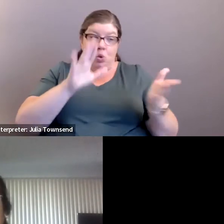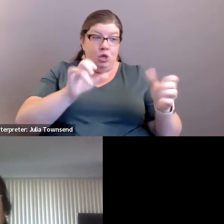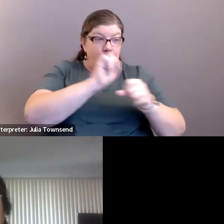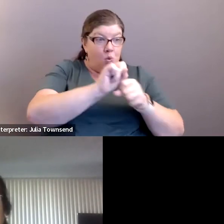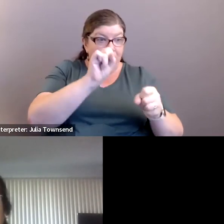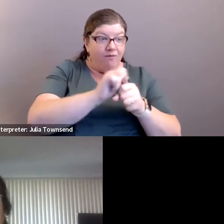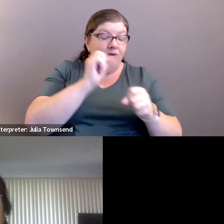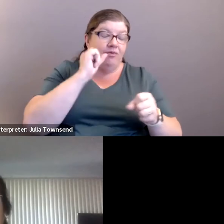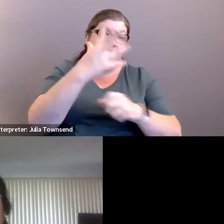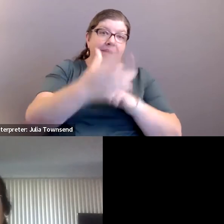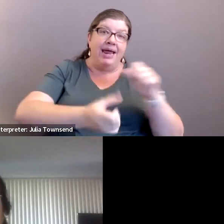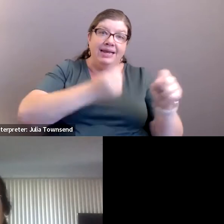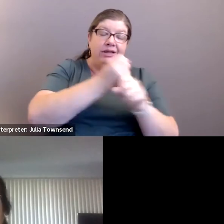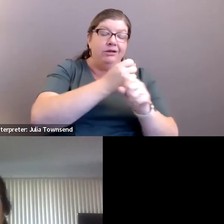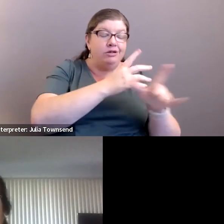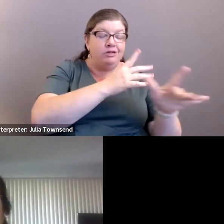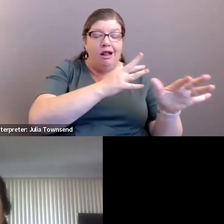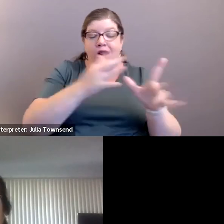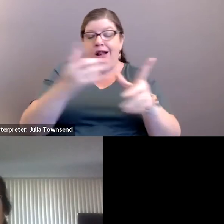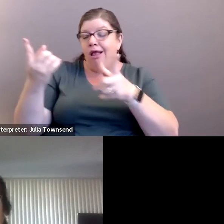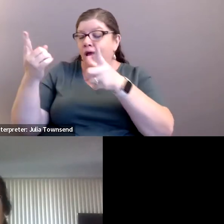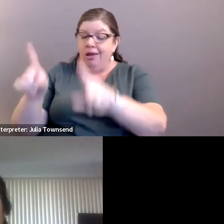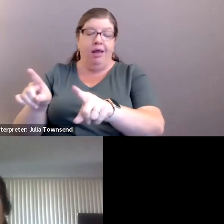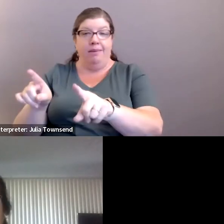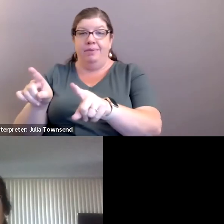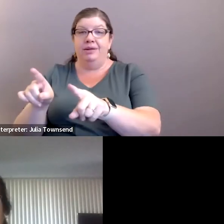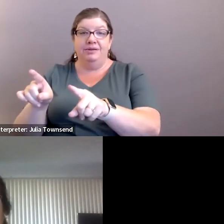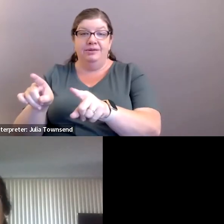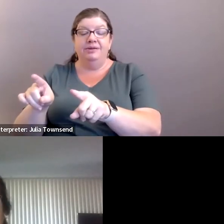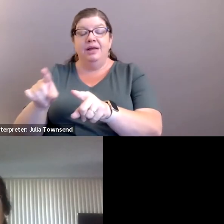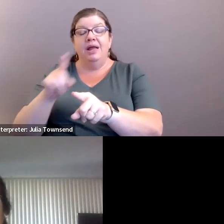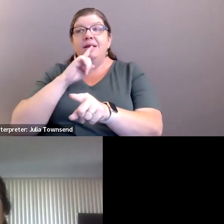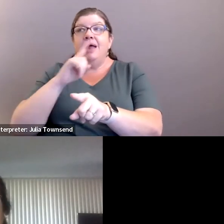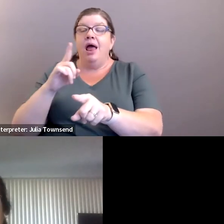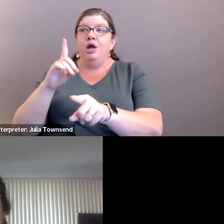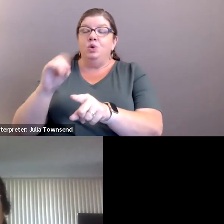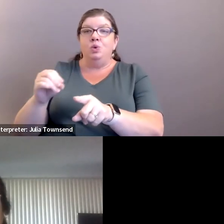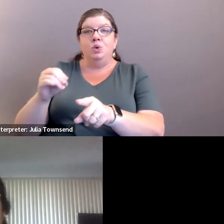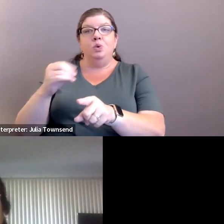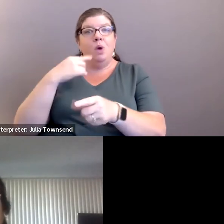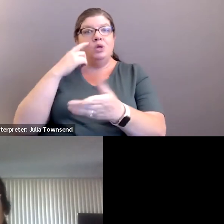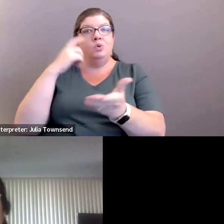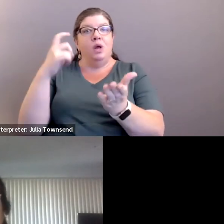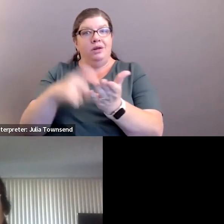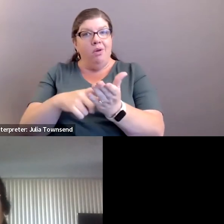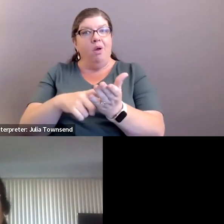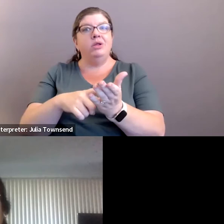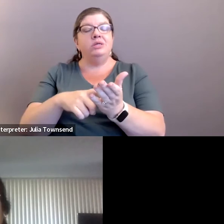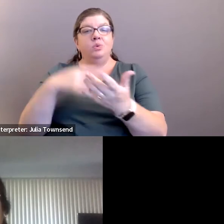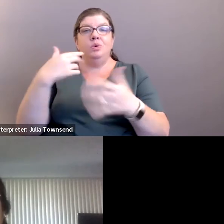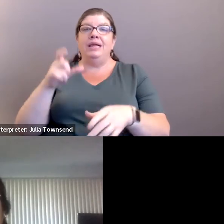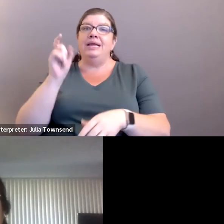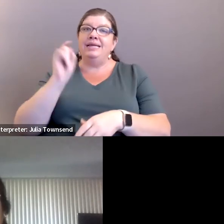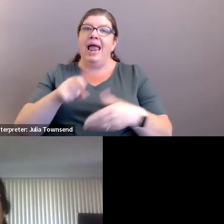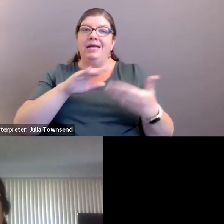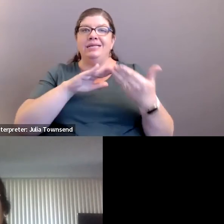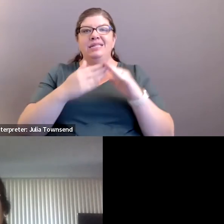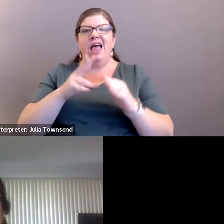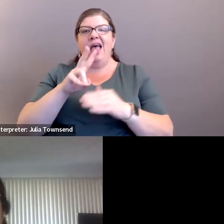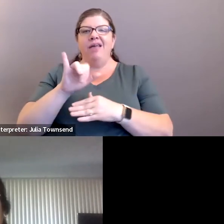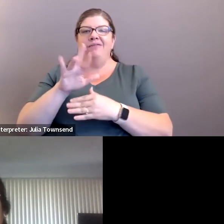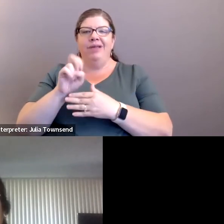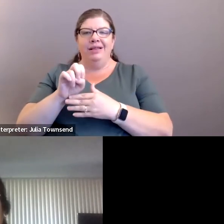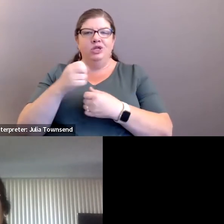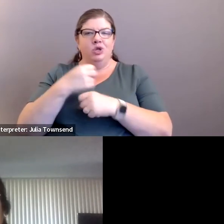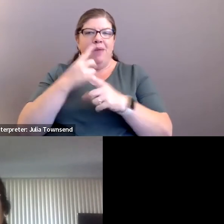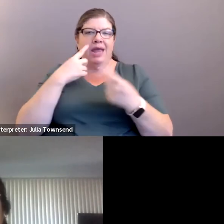for for years really came to fruition here. And I think, you know, I do want to acknowledge that it takes a village to make something